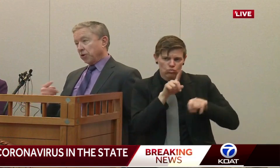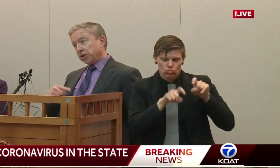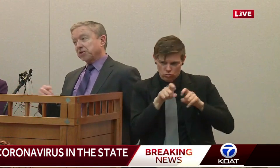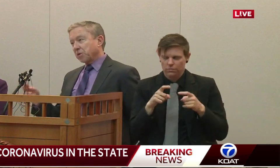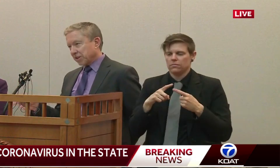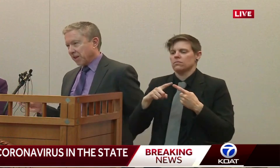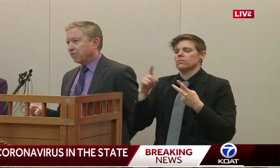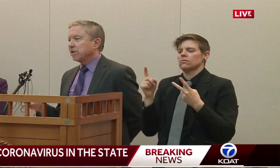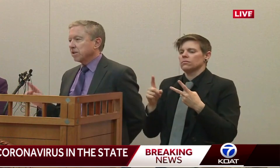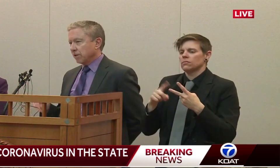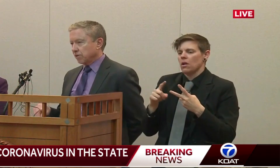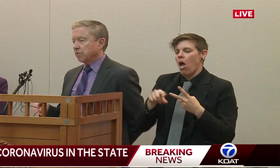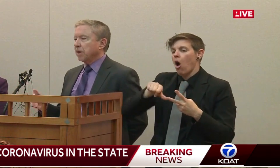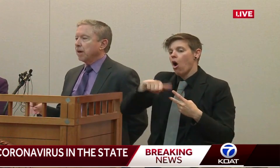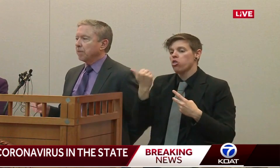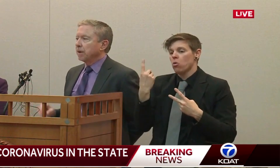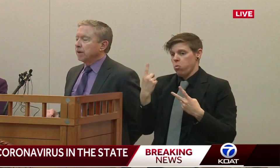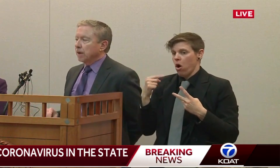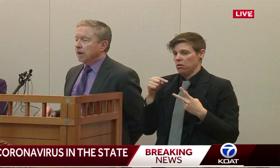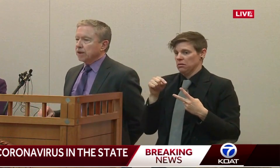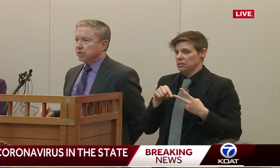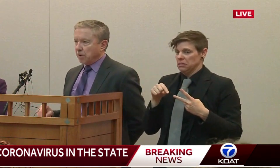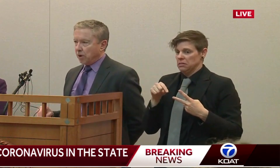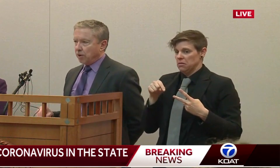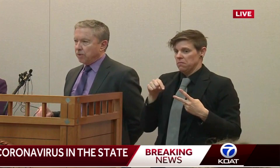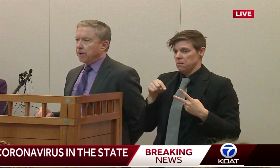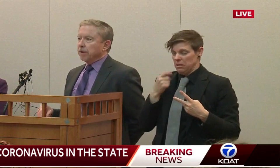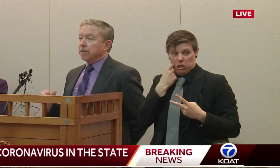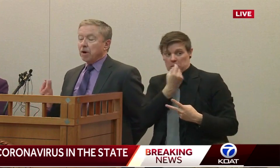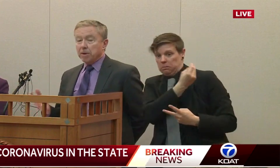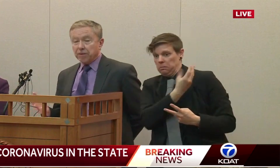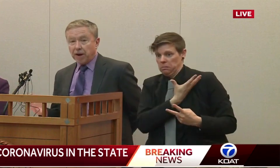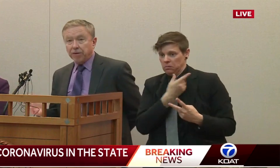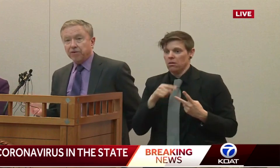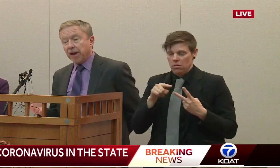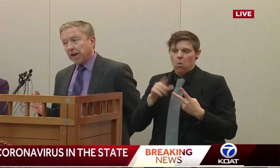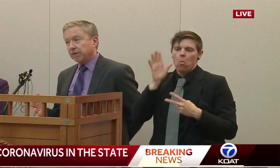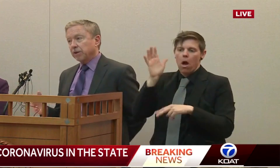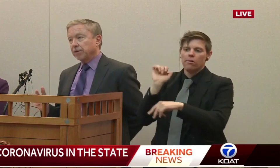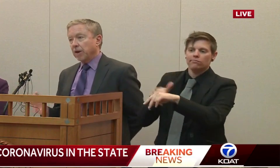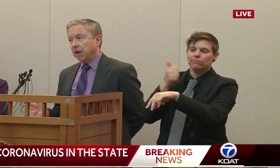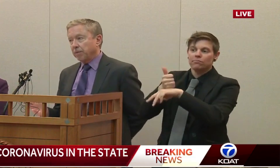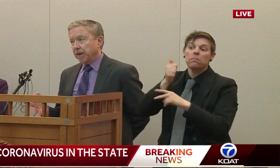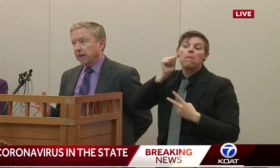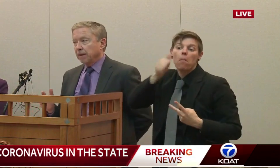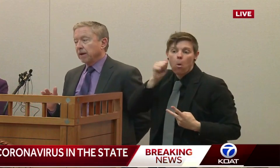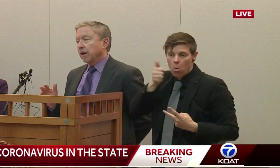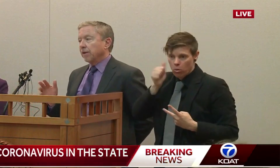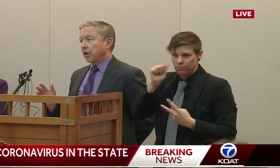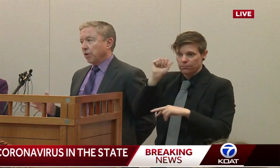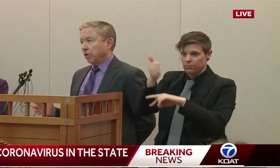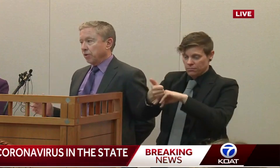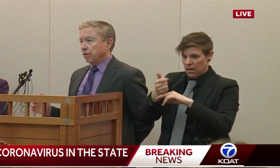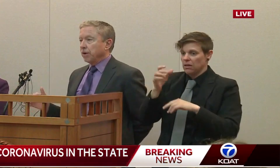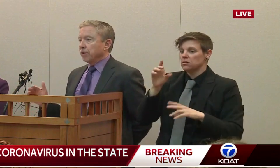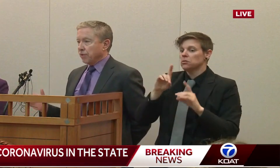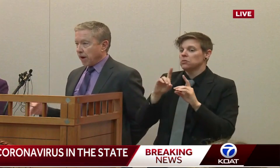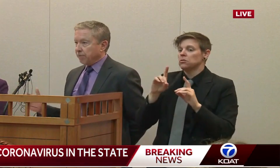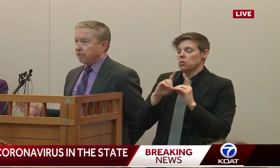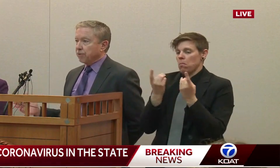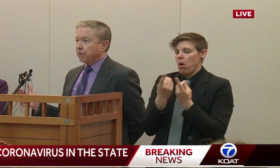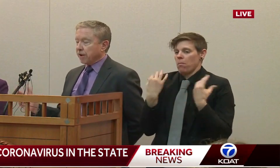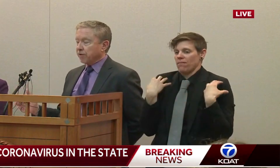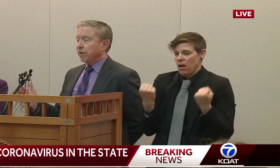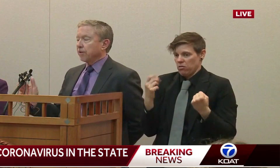during this press conference that theirs would be up tomorrow. The Department of Health is actively developing their own